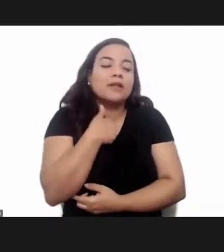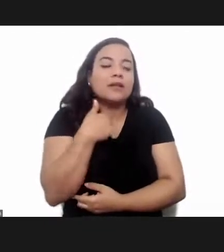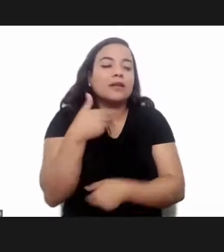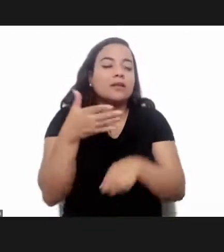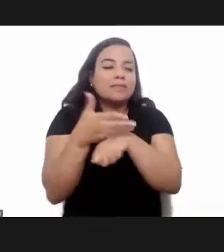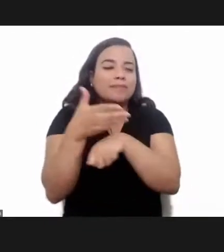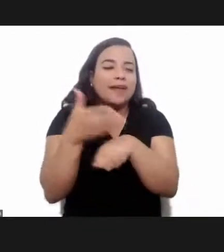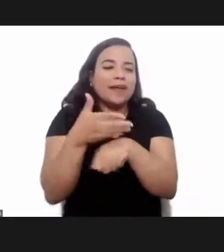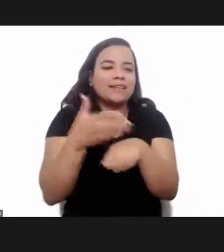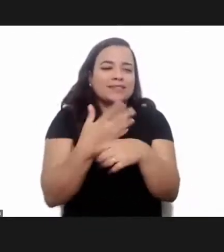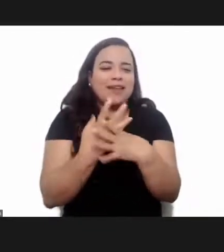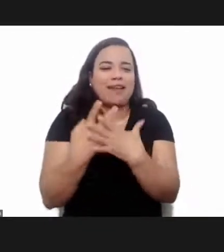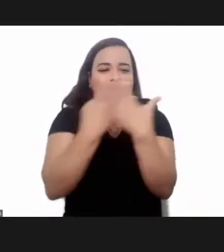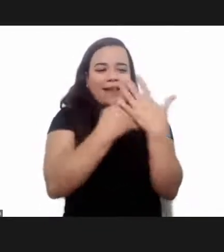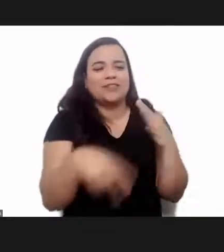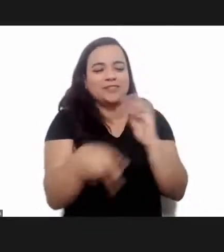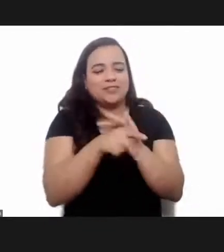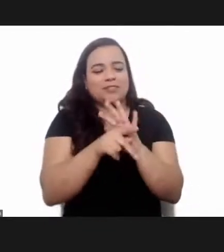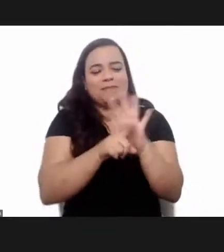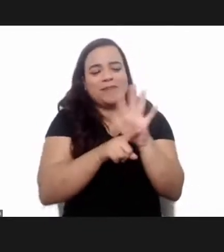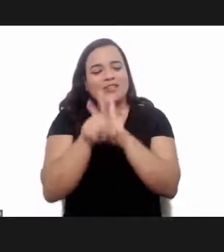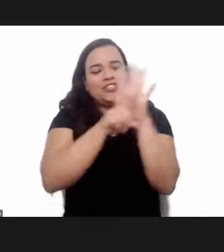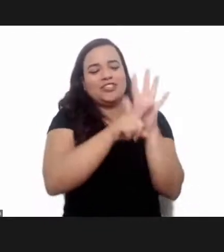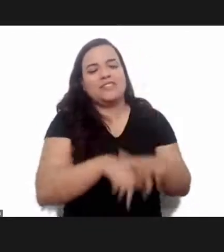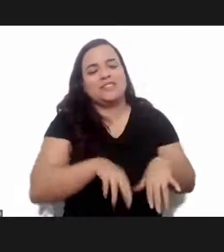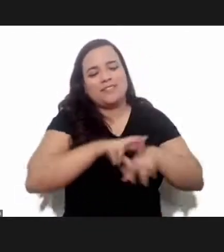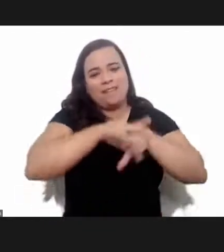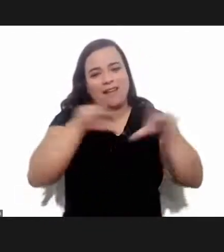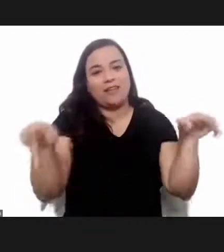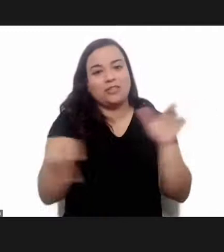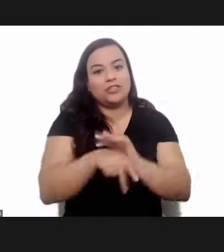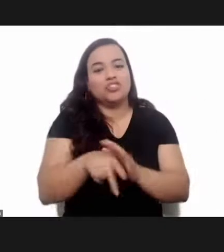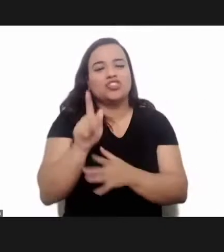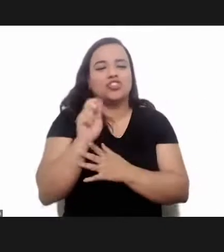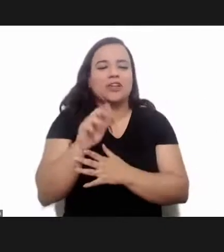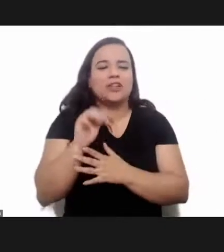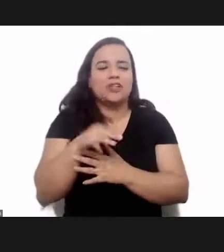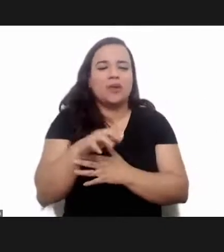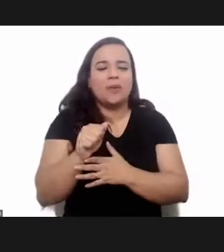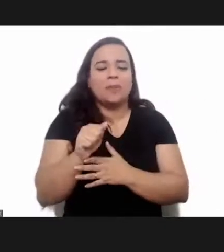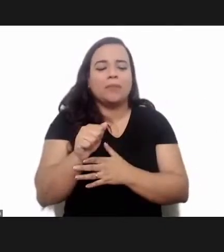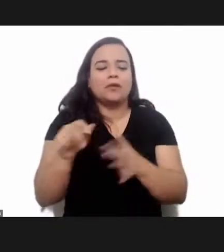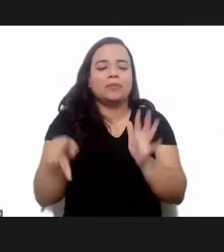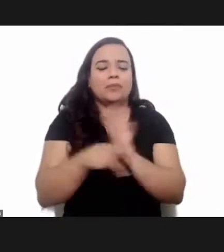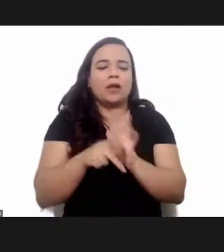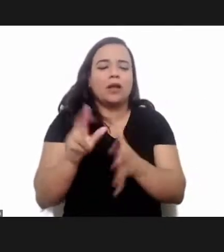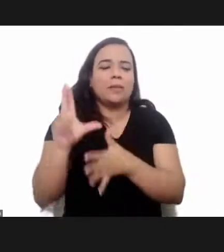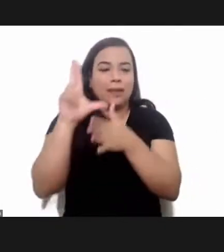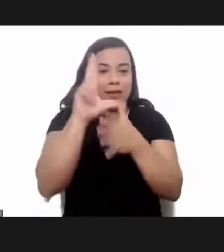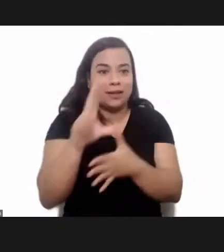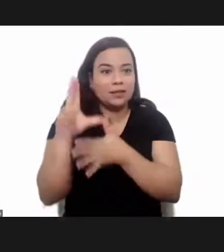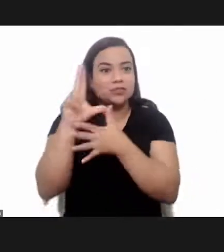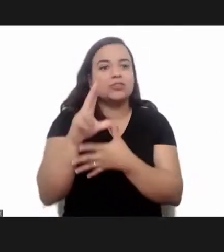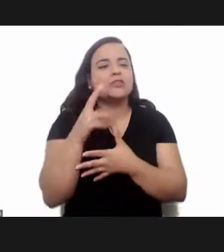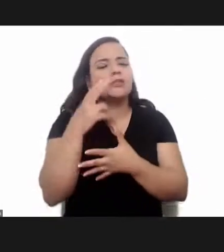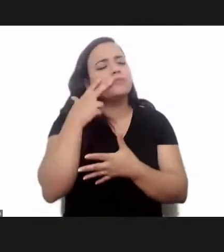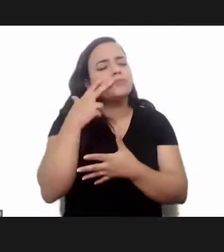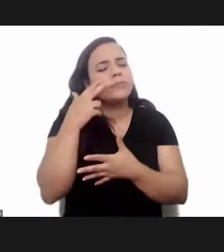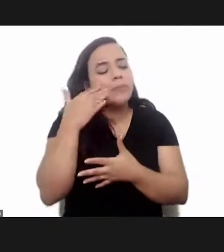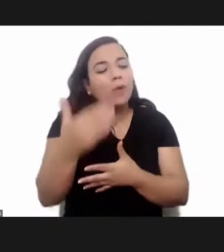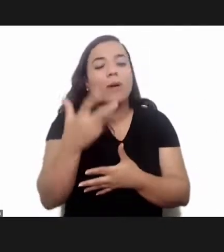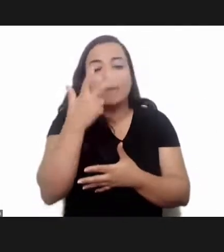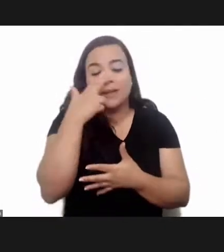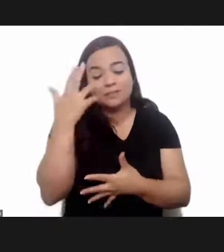in this network and researchers and researchers for the t cruzi genome in latin america there was a